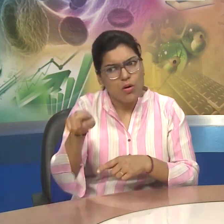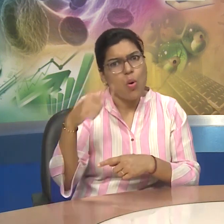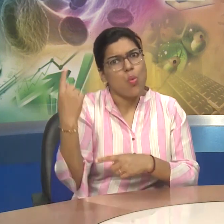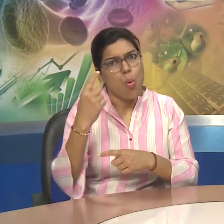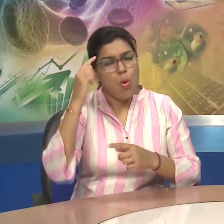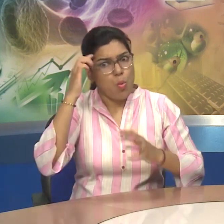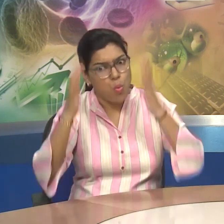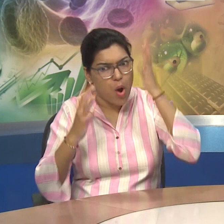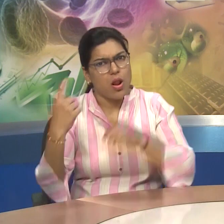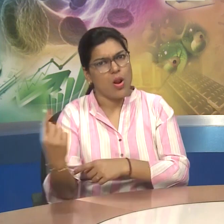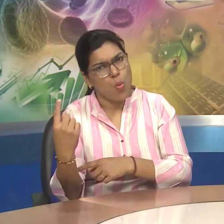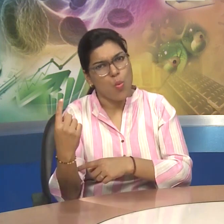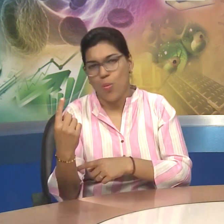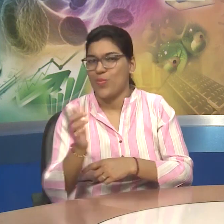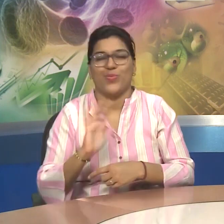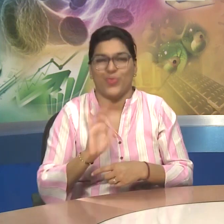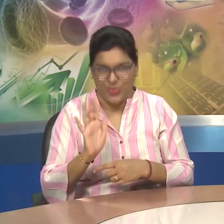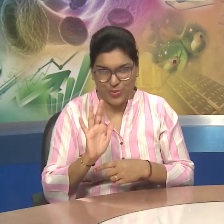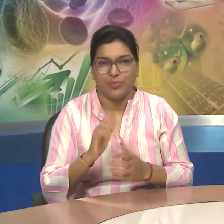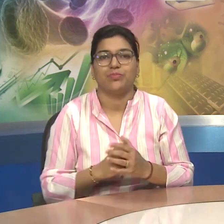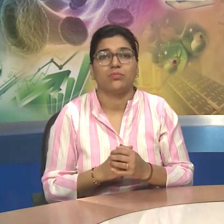tremendous stress